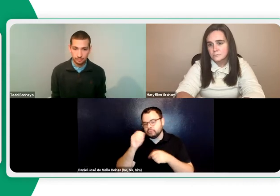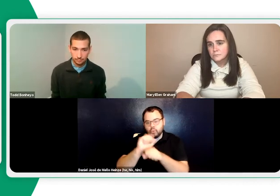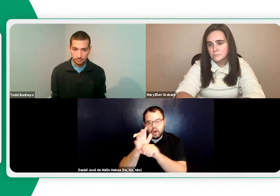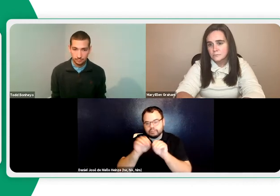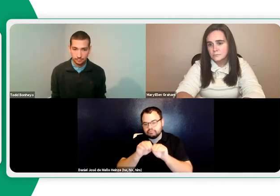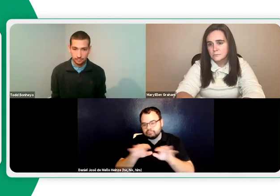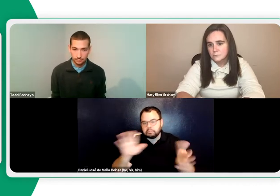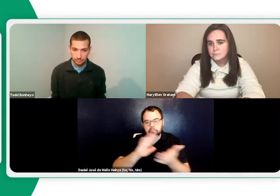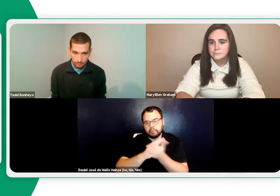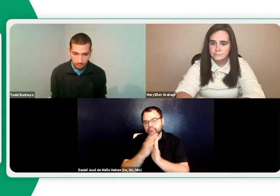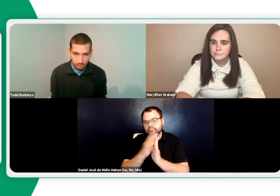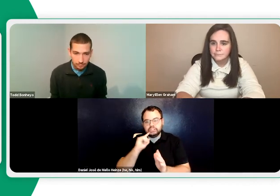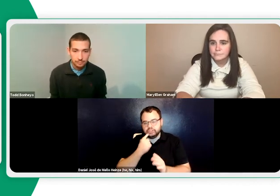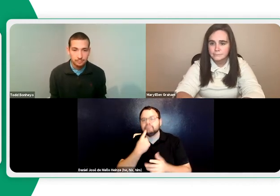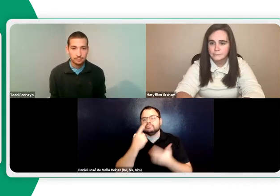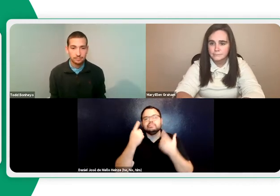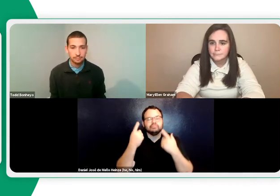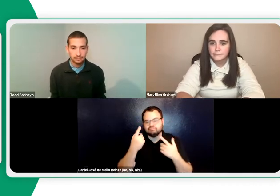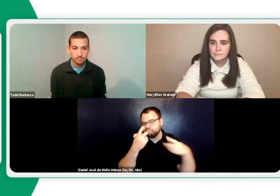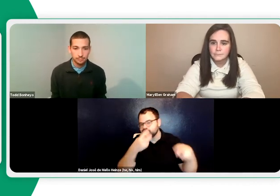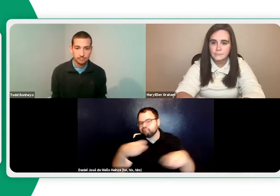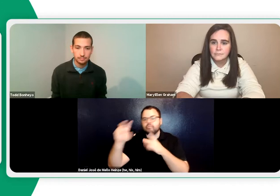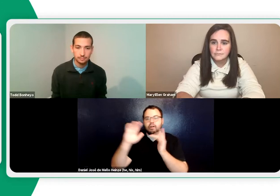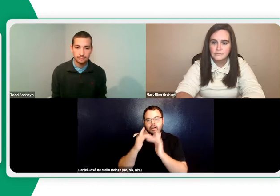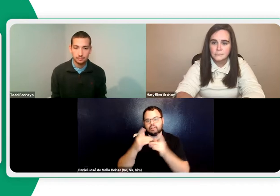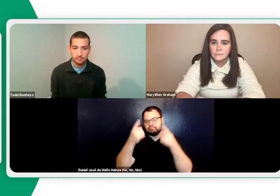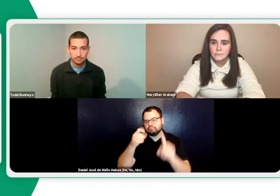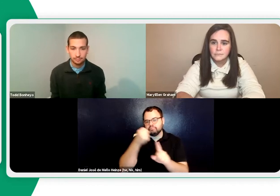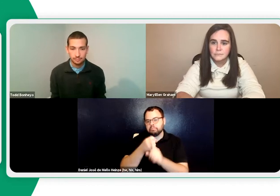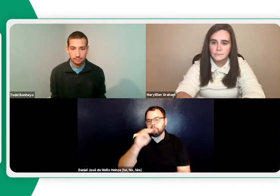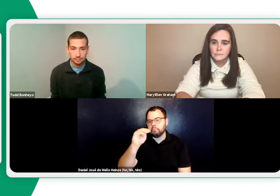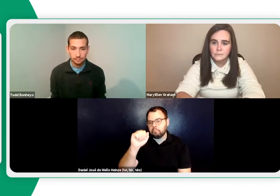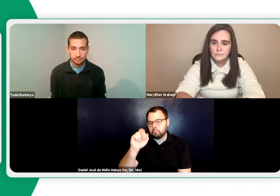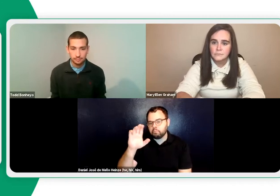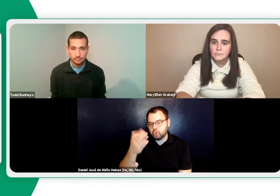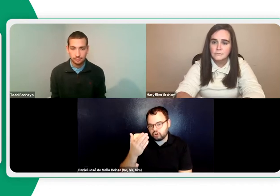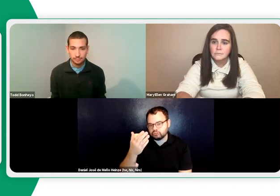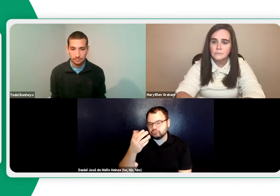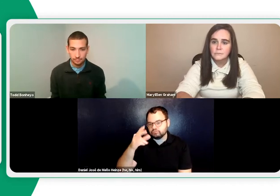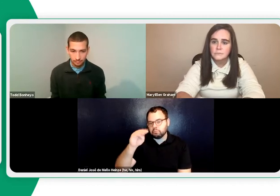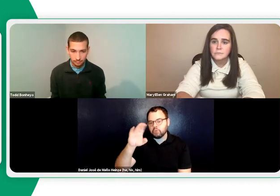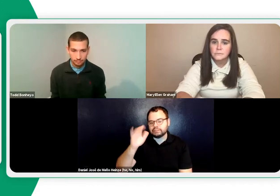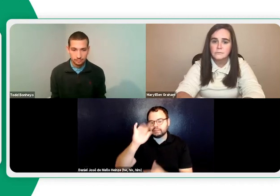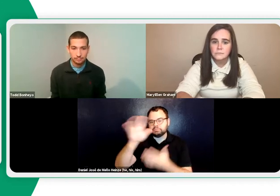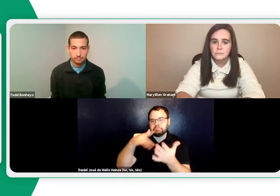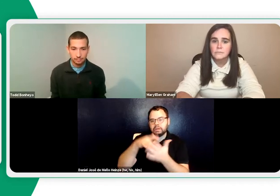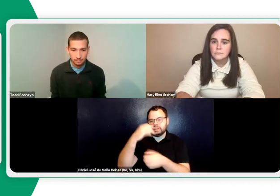as I was teaching, COVID became more serious, as we all know, and we transitioned to